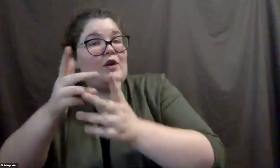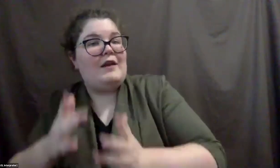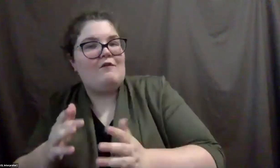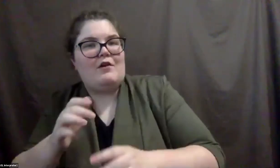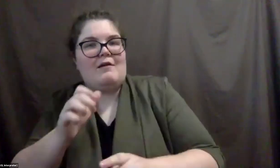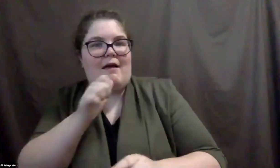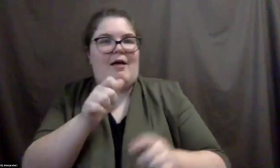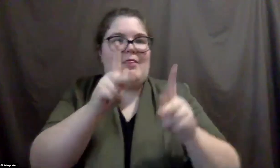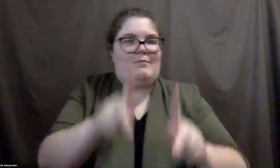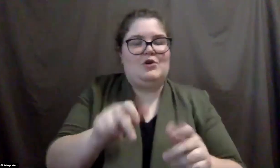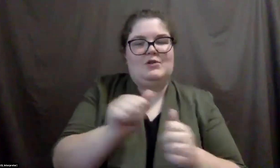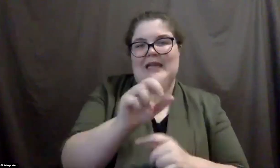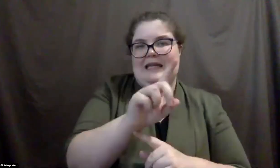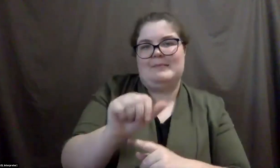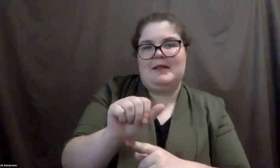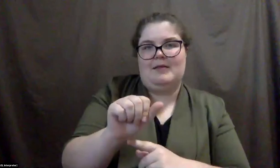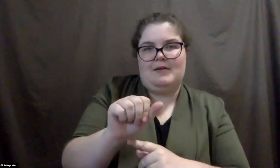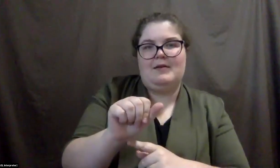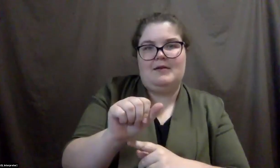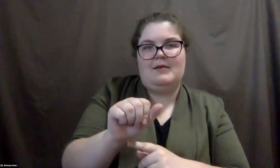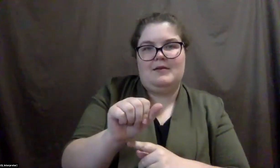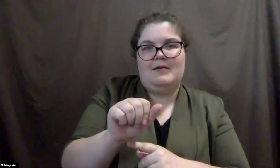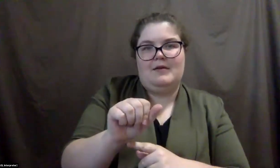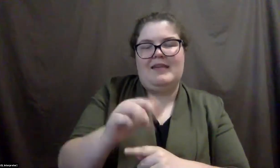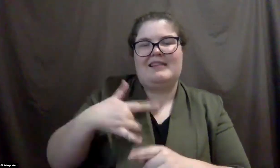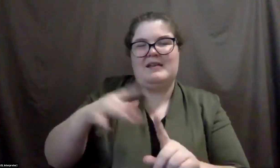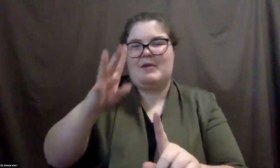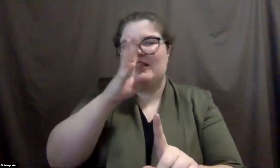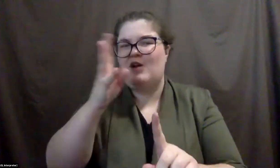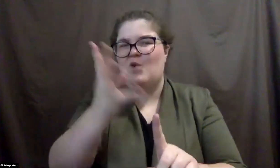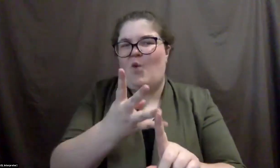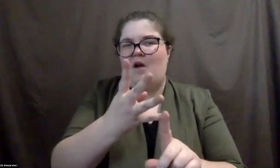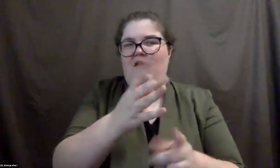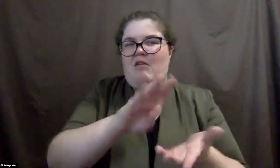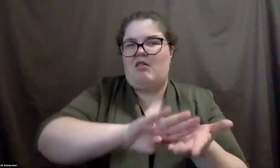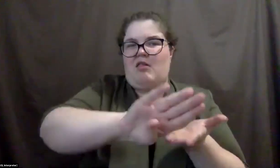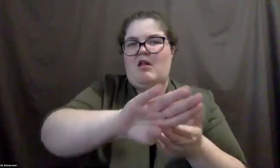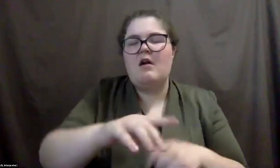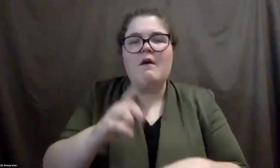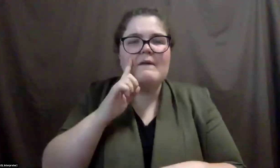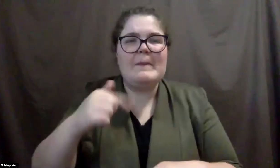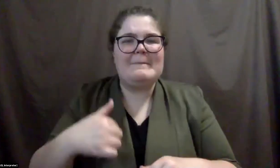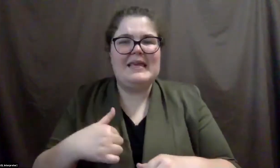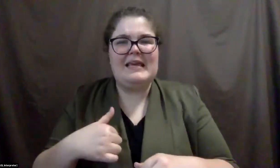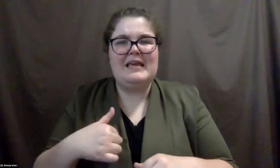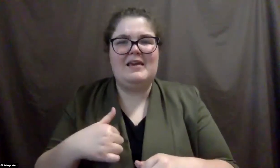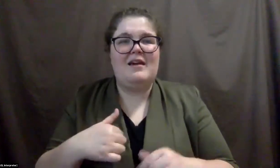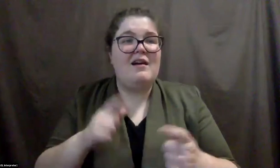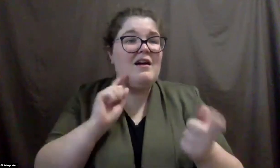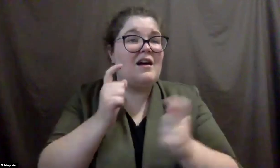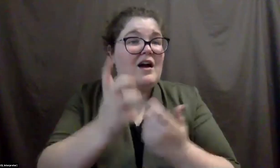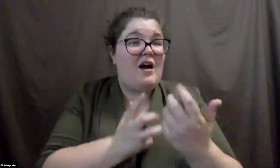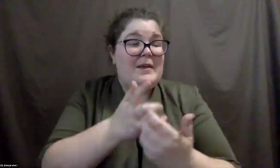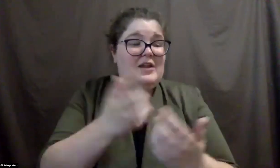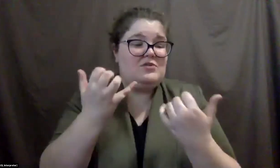really supposed to be directing their thought process to. Um, so for me, um, lot of accommodations at this